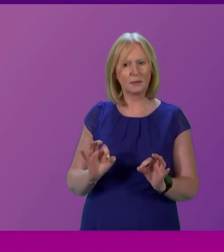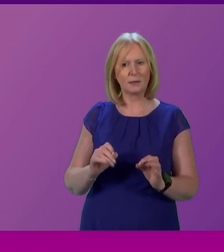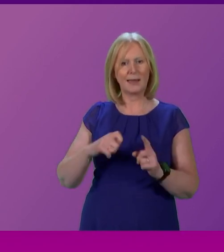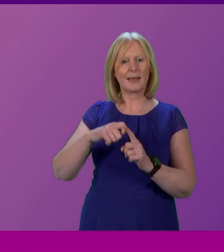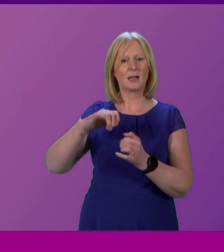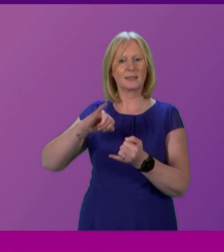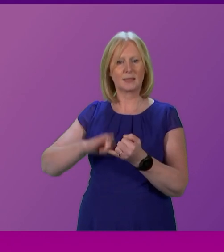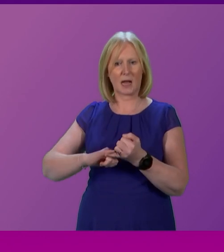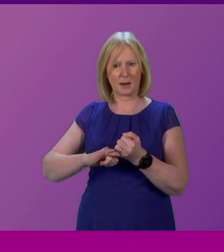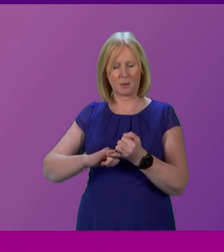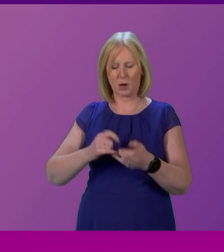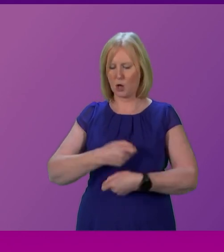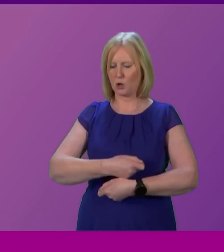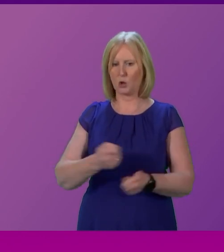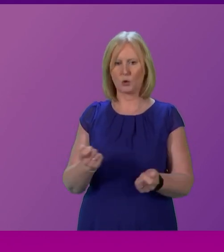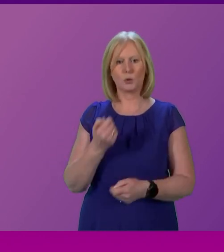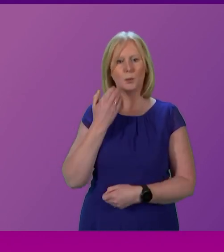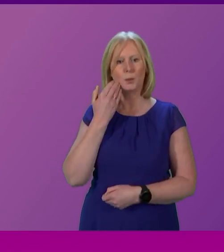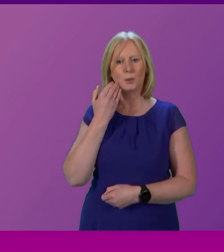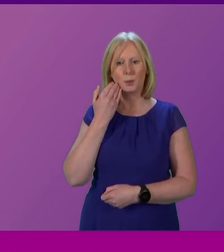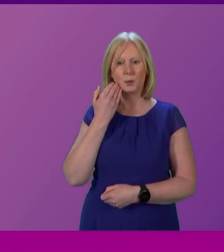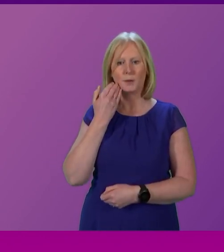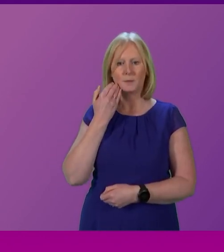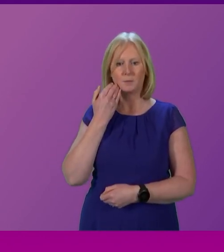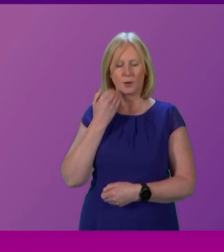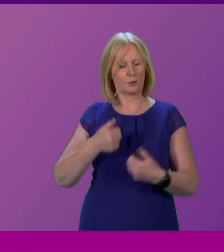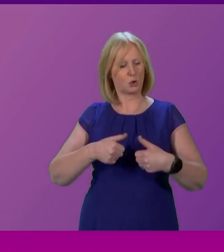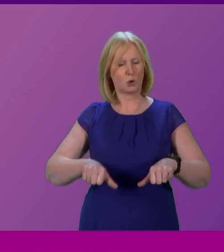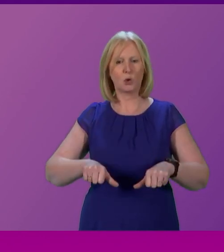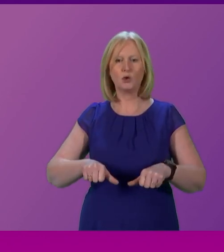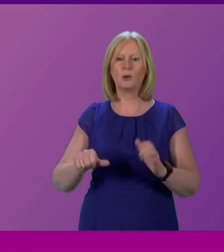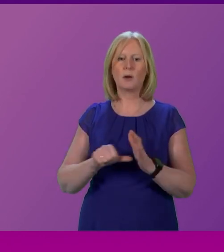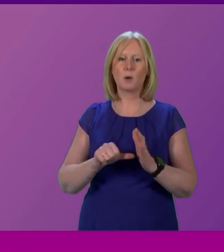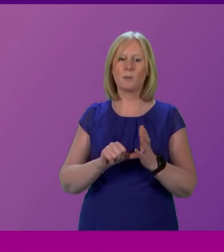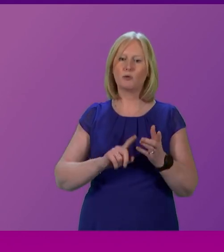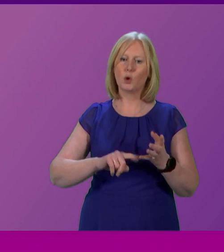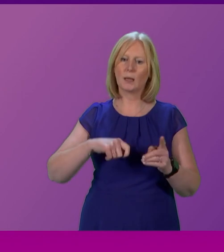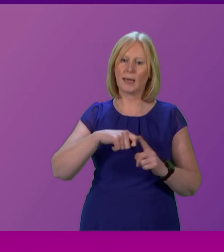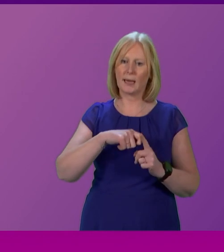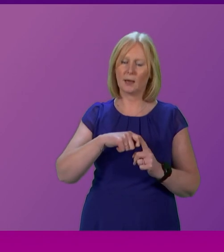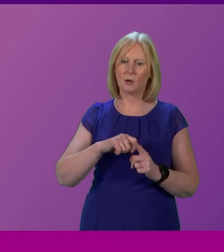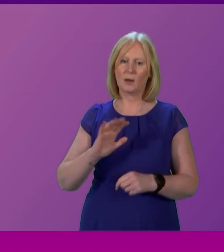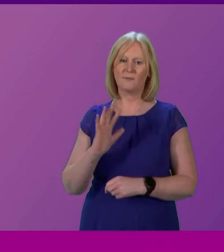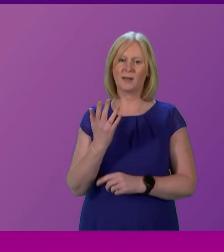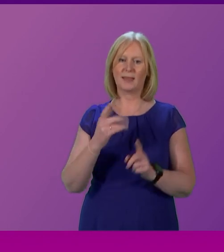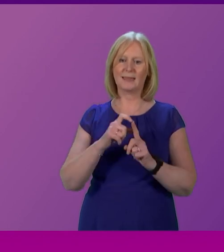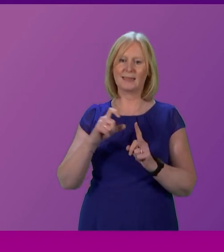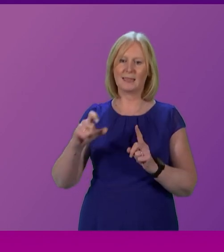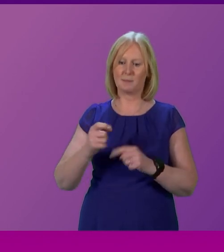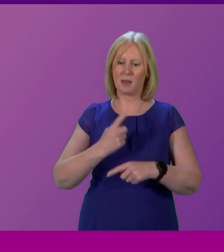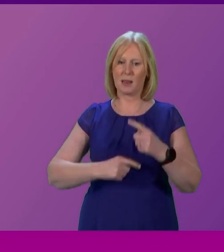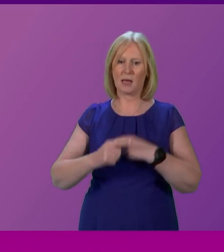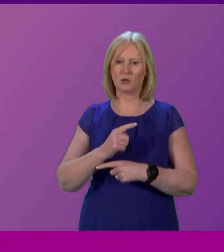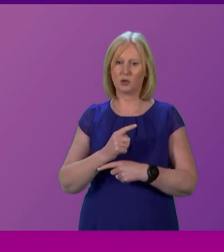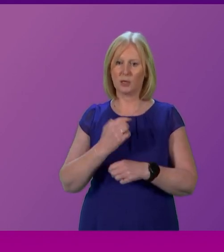Stammer helped launch their latest reincarnation of a federal solution to the problems of the UK. And on the 5th December last year, was asked by